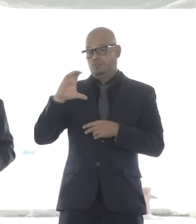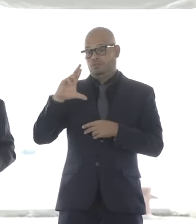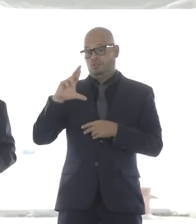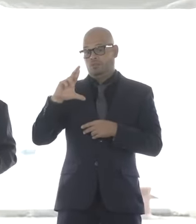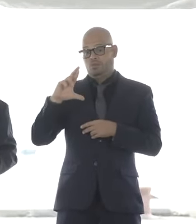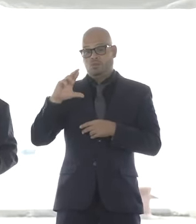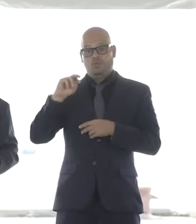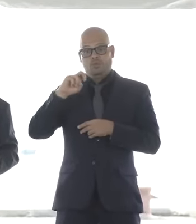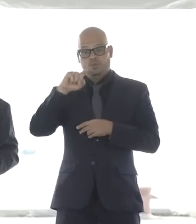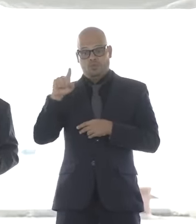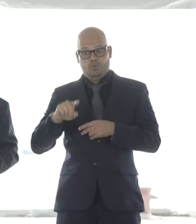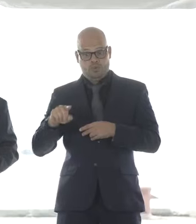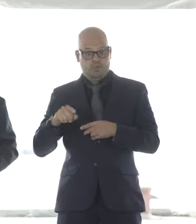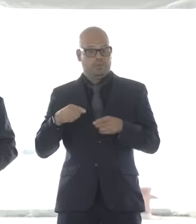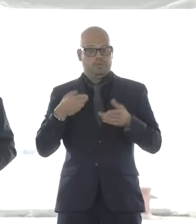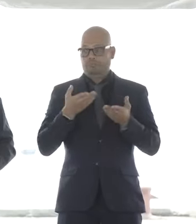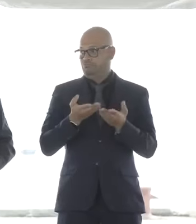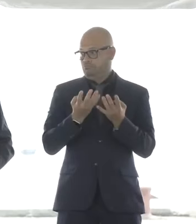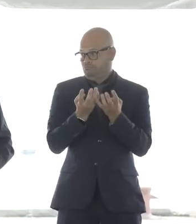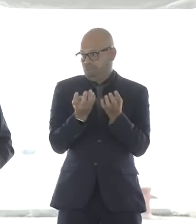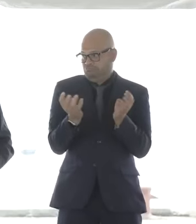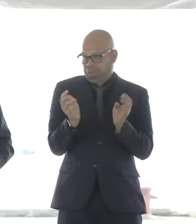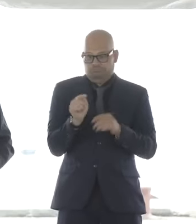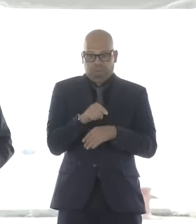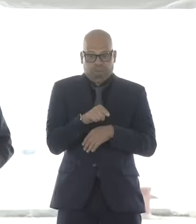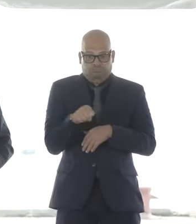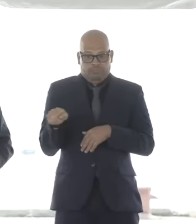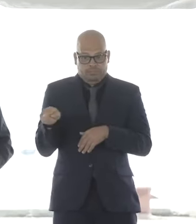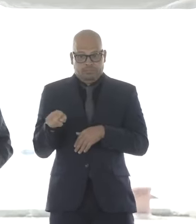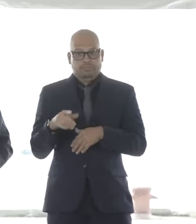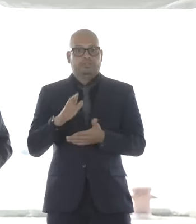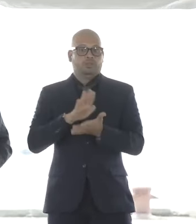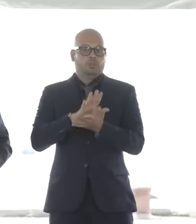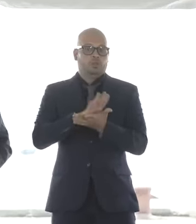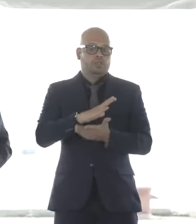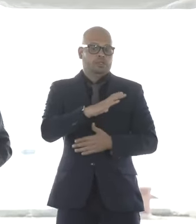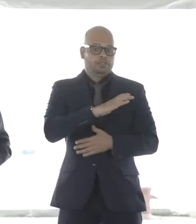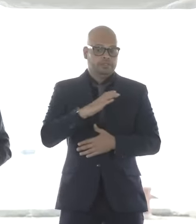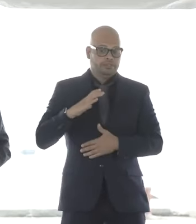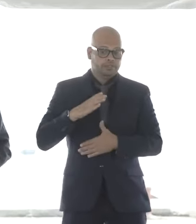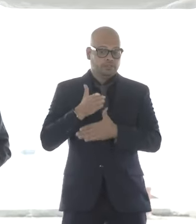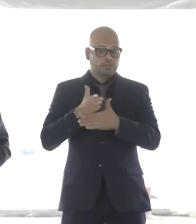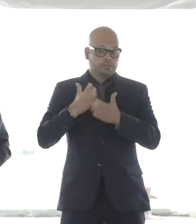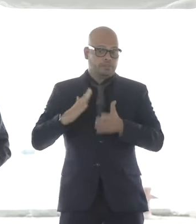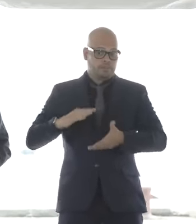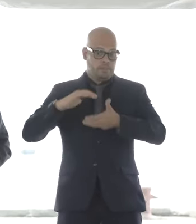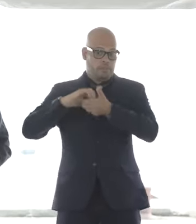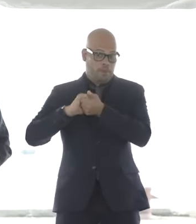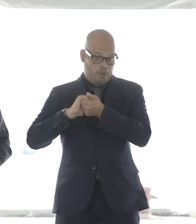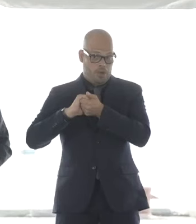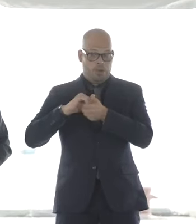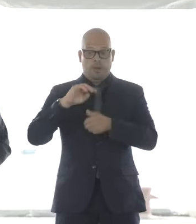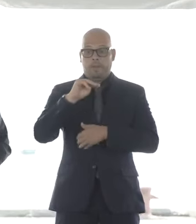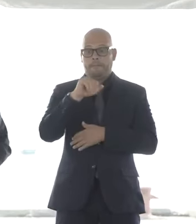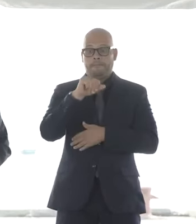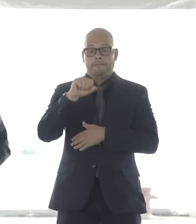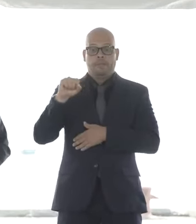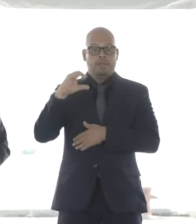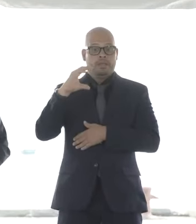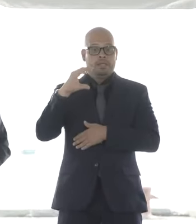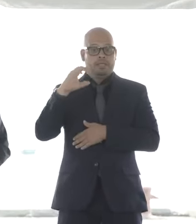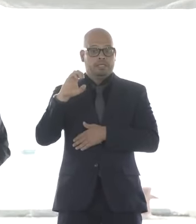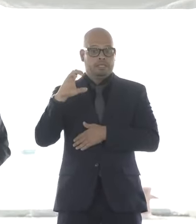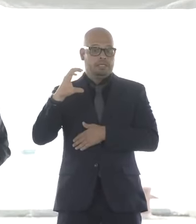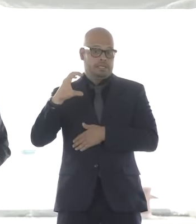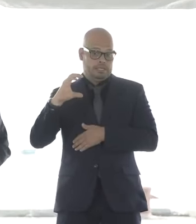the members of the Salem City Council and School Committee who are here, our partners from MassCEC, Crowley Wind Services, from Labor and